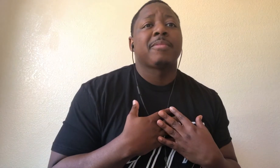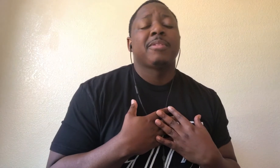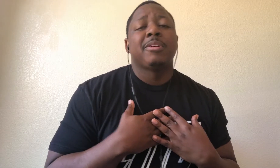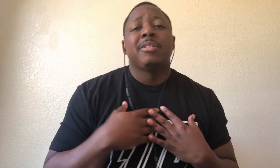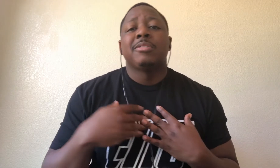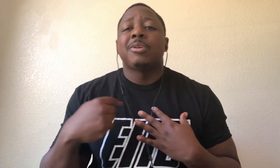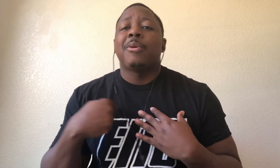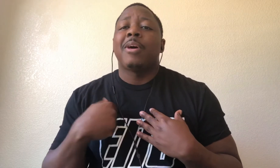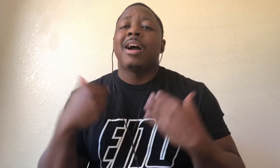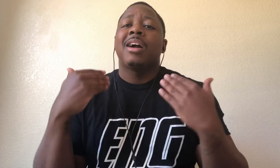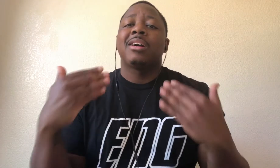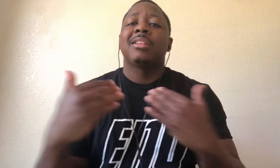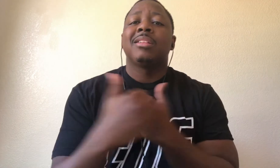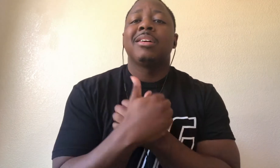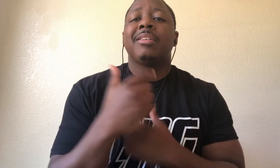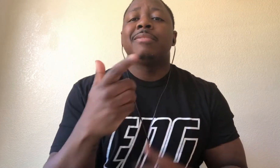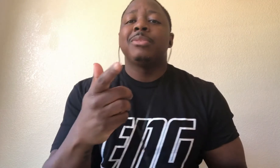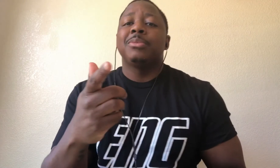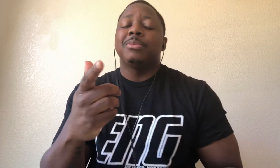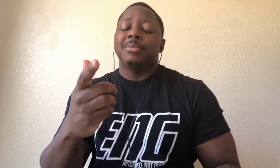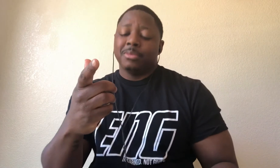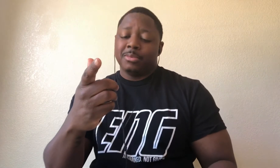So I can love you